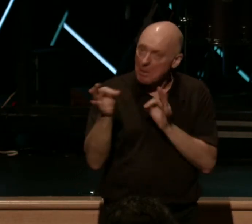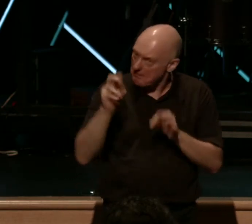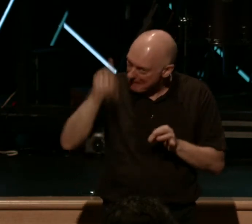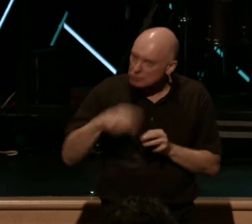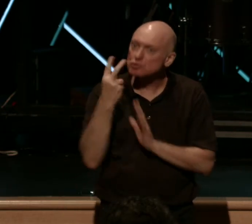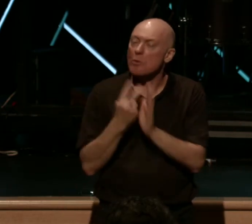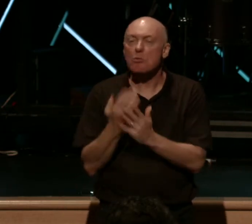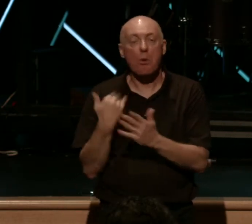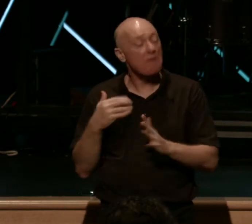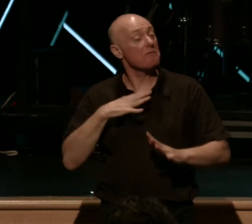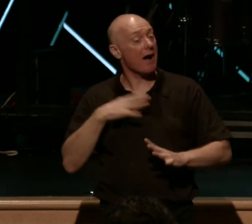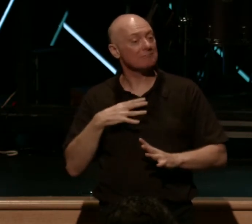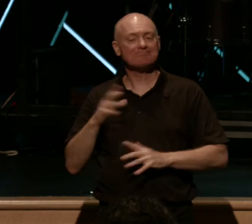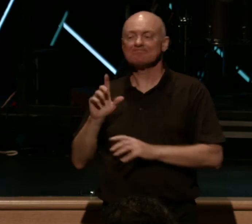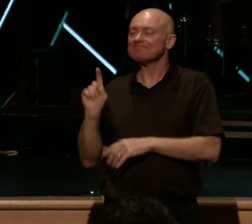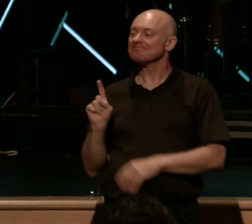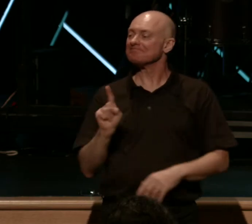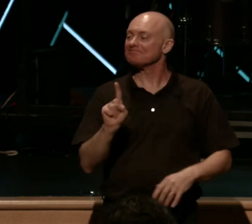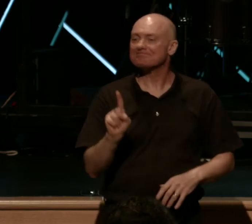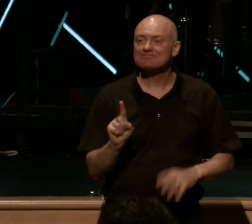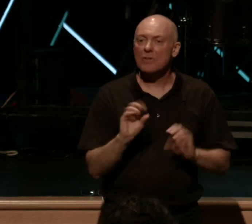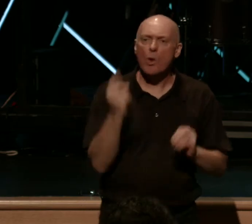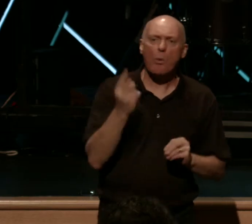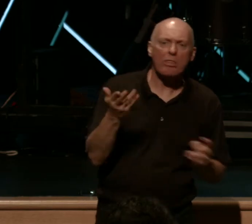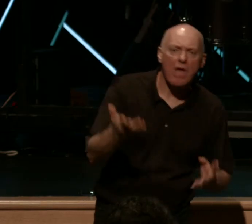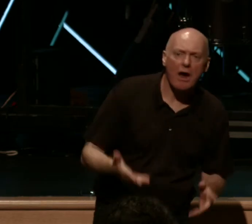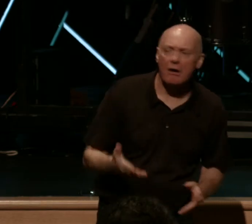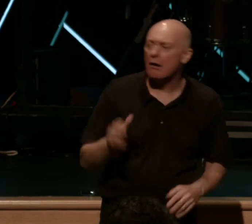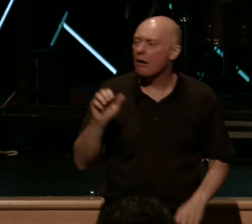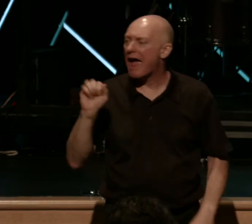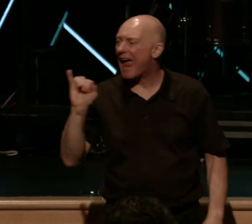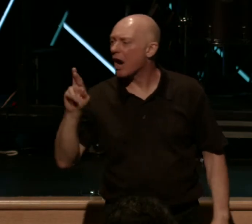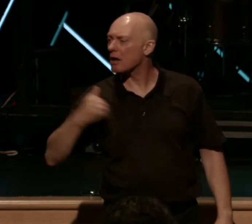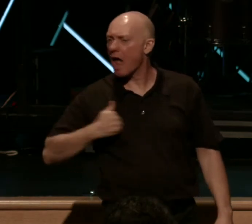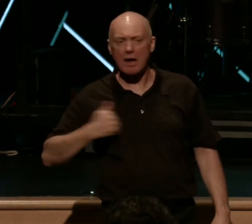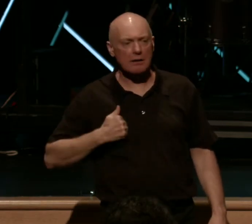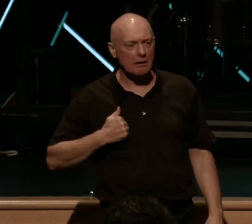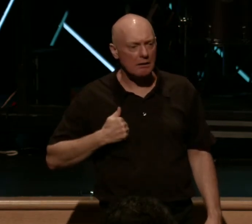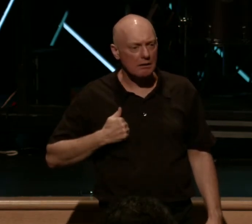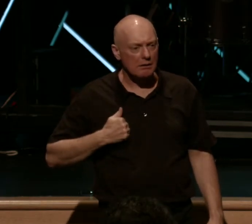We walk up to the counter and there's no one there at Air Canada. Have you ever flown to Air Canada?